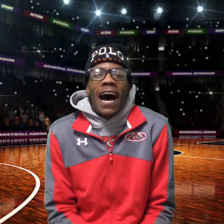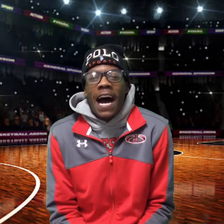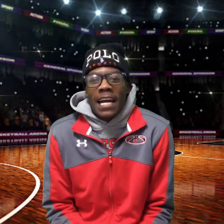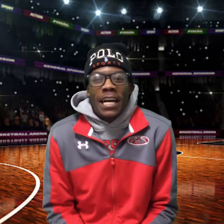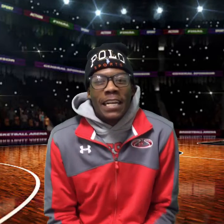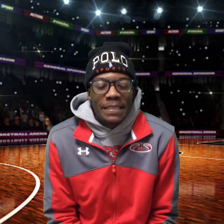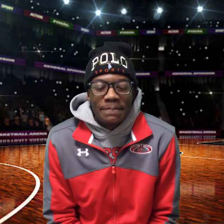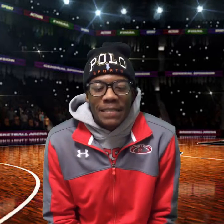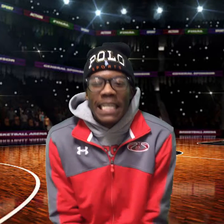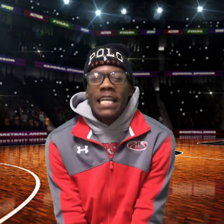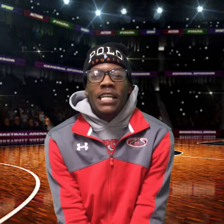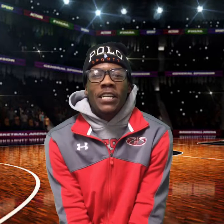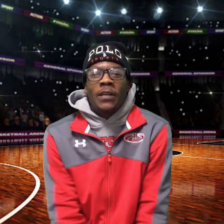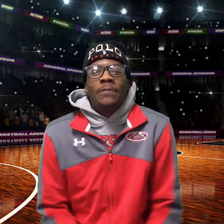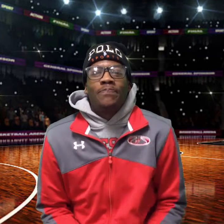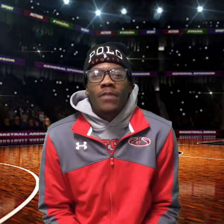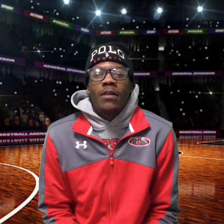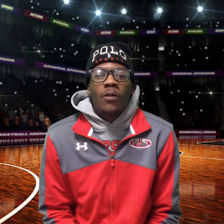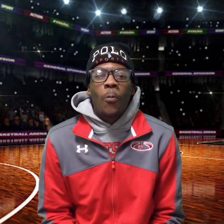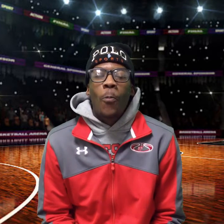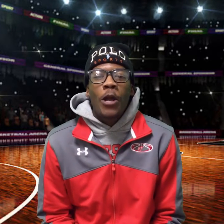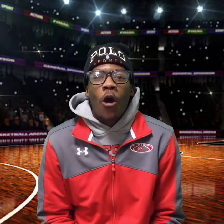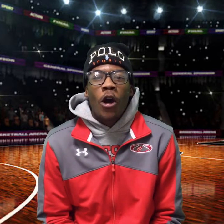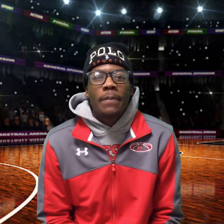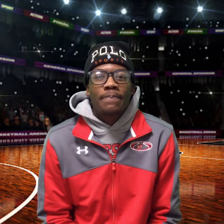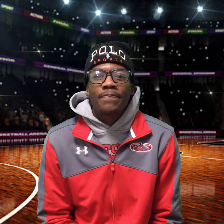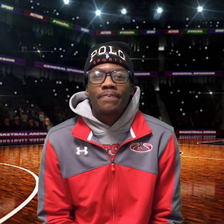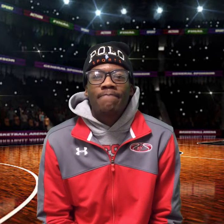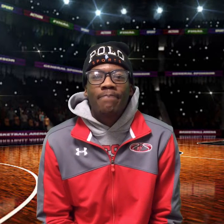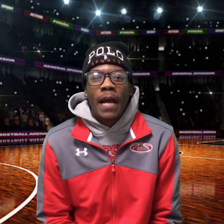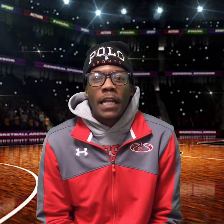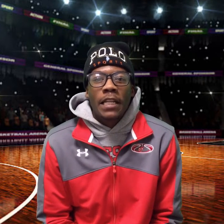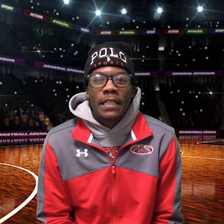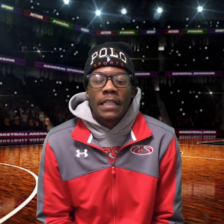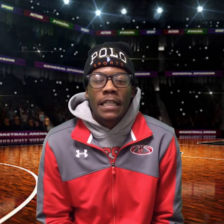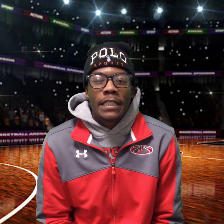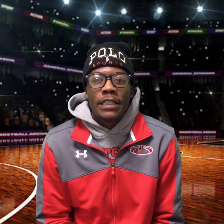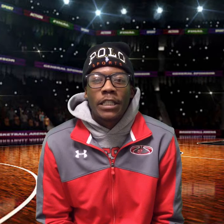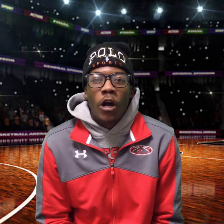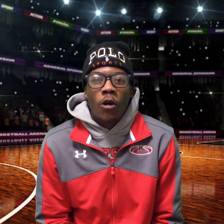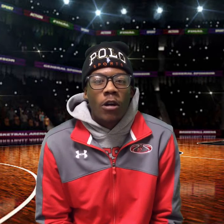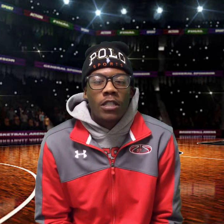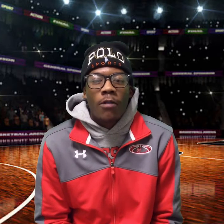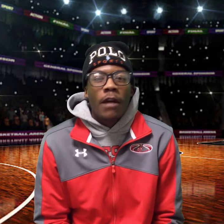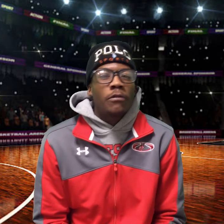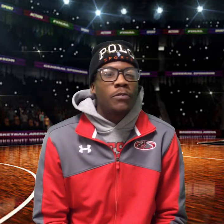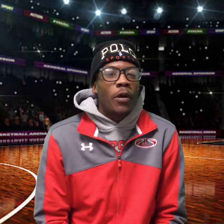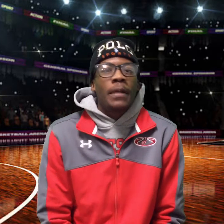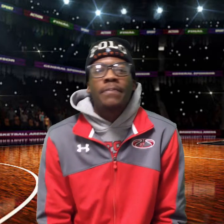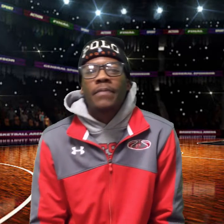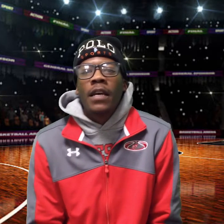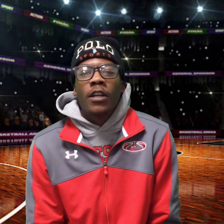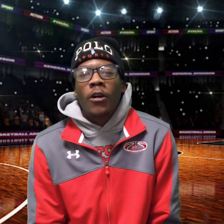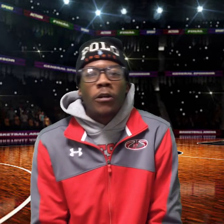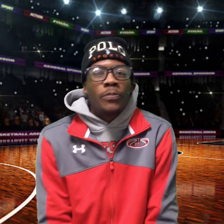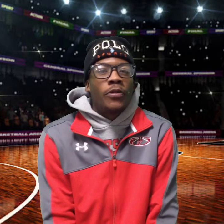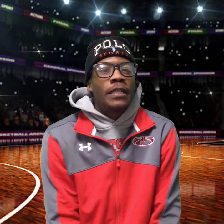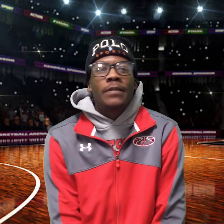Hi, guys. You know, we are battling against our crosstown rivals, Permian. The girls, boys,